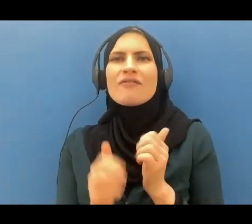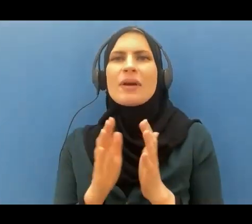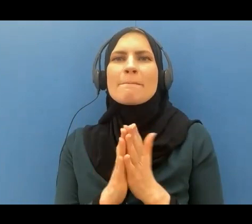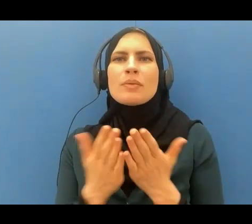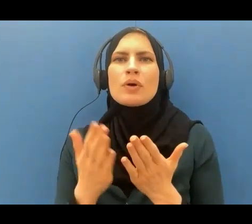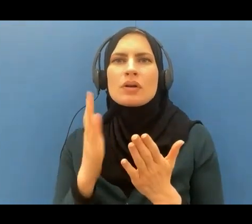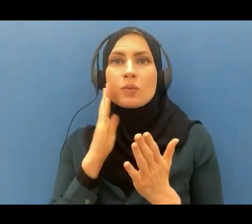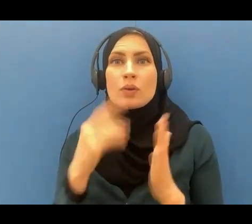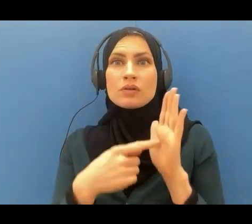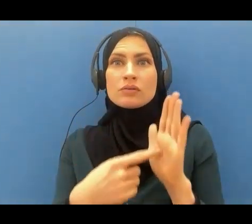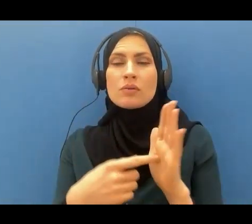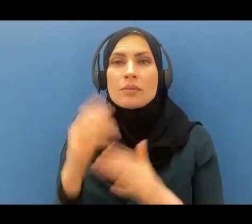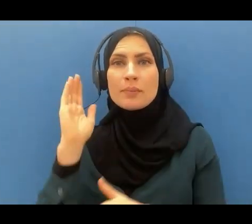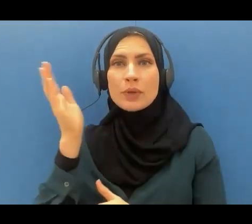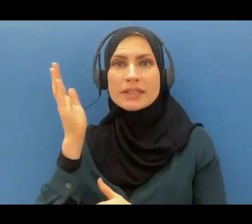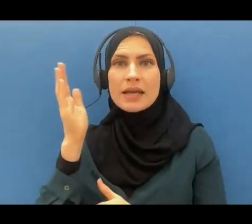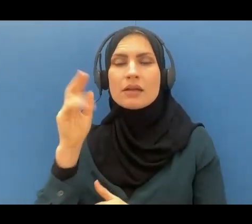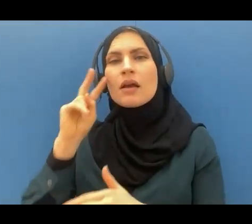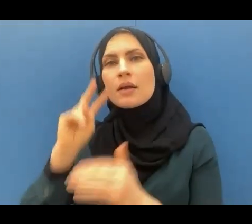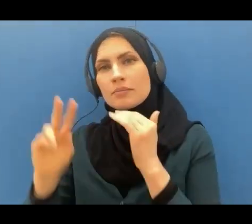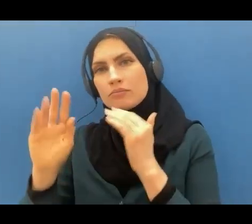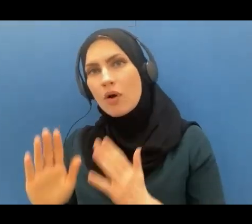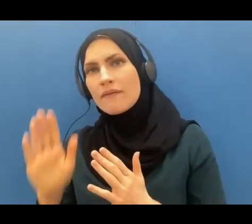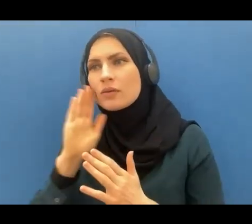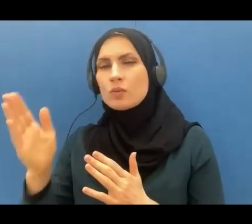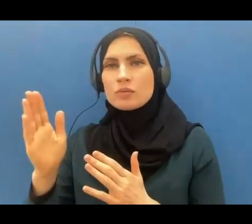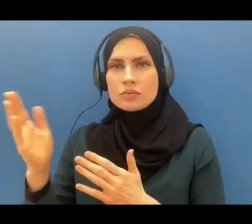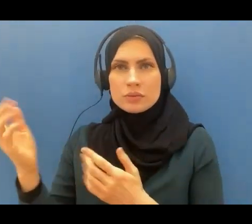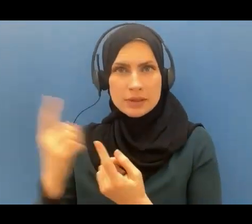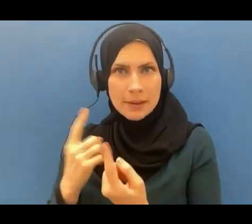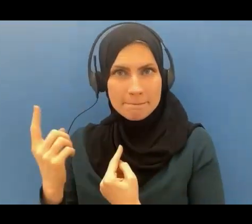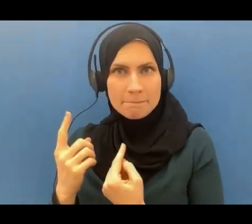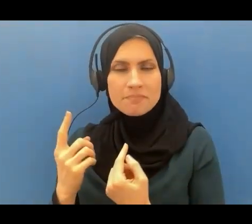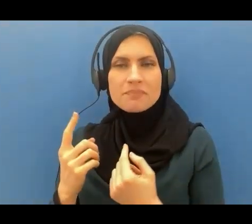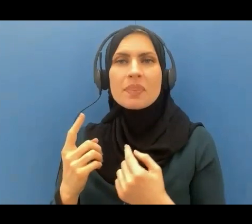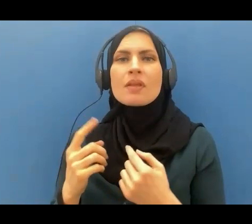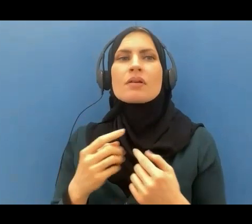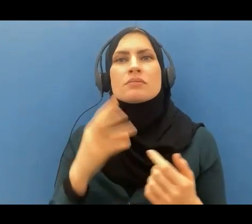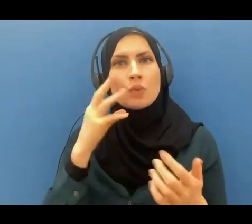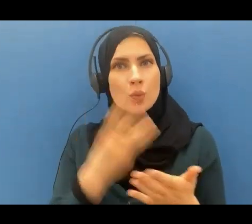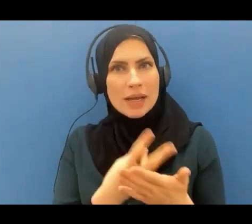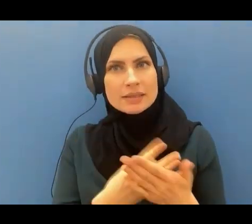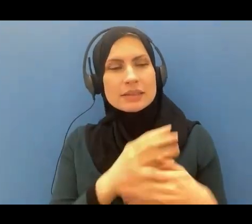and the witnesses will be called and the judgment will be rendered in truth